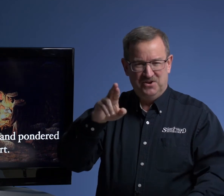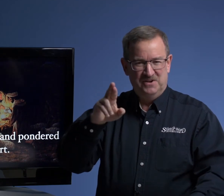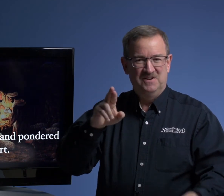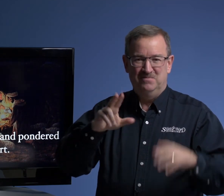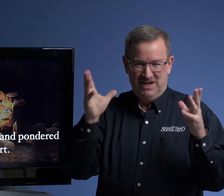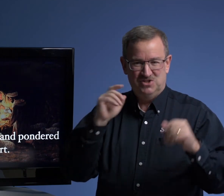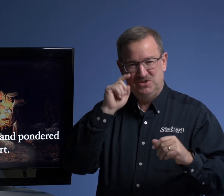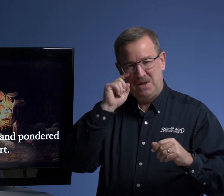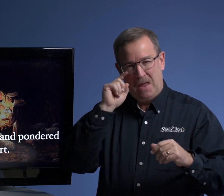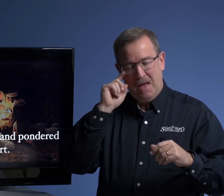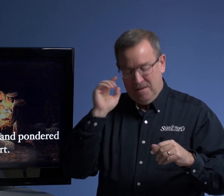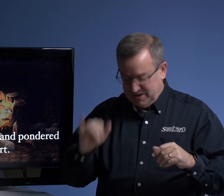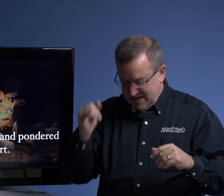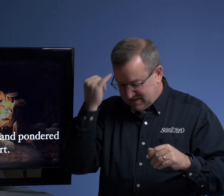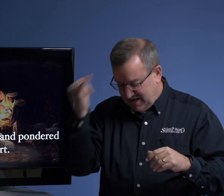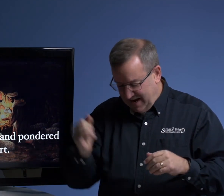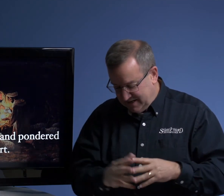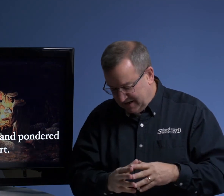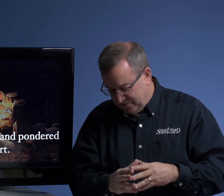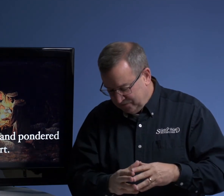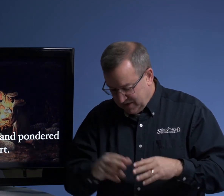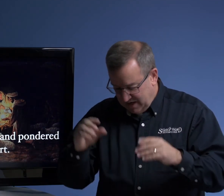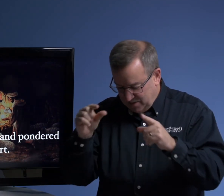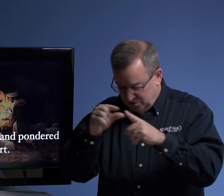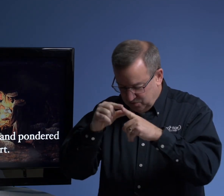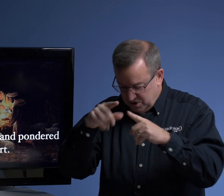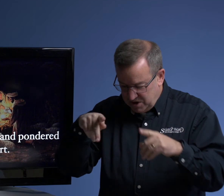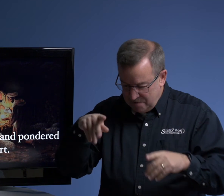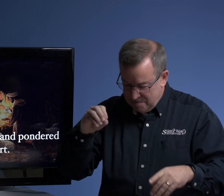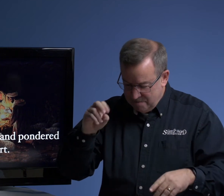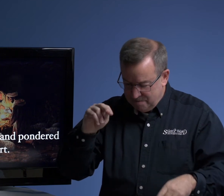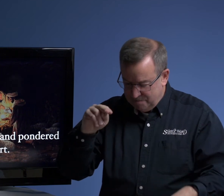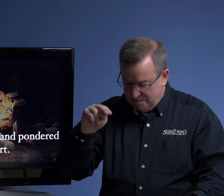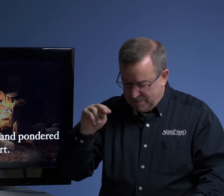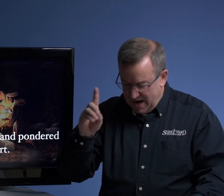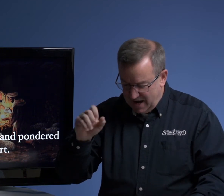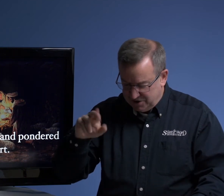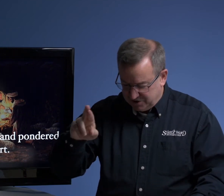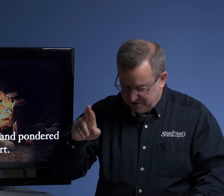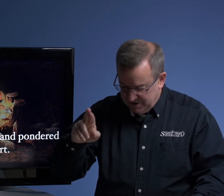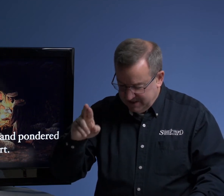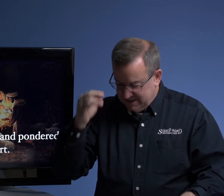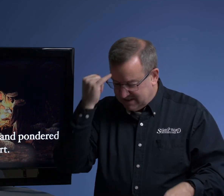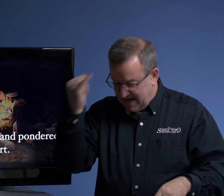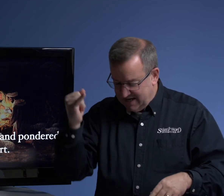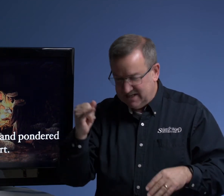much, much, but that's the idea. Uh, the word ponder is the idea